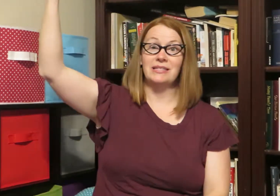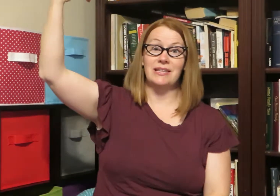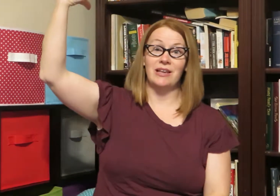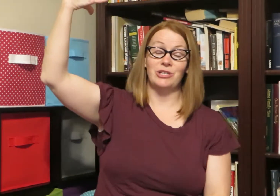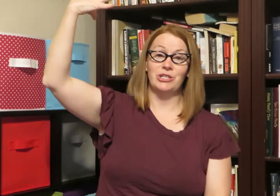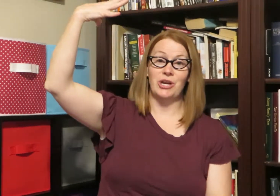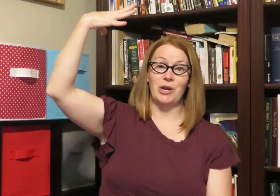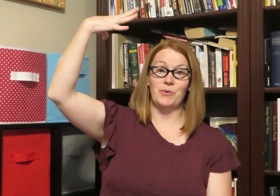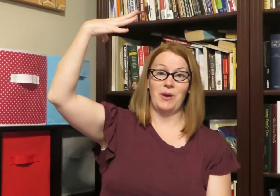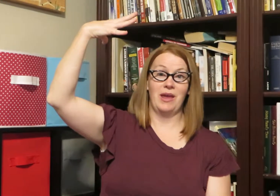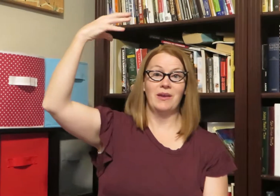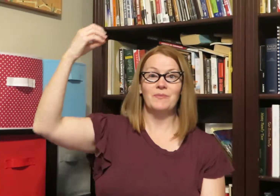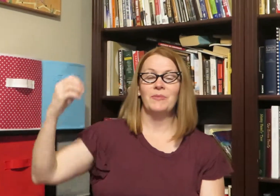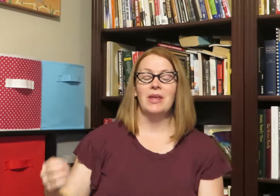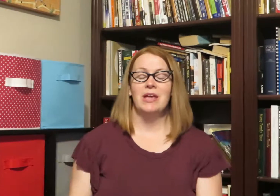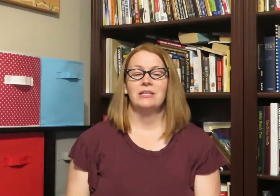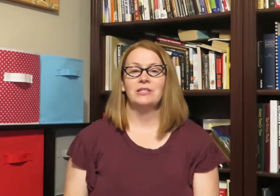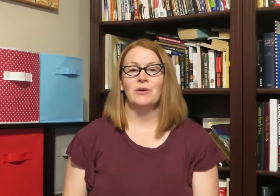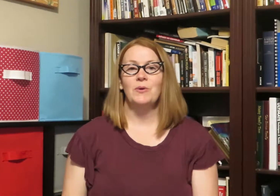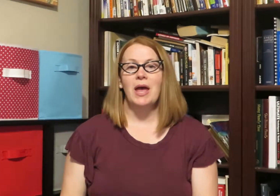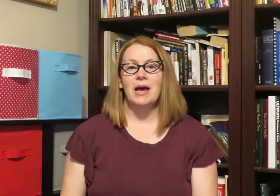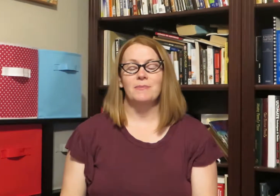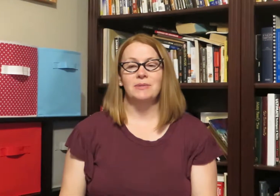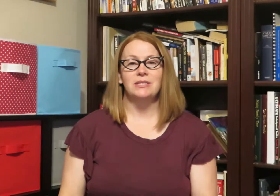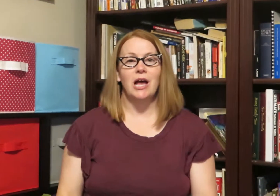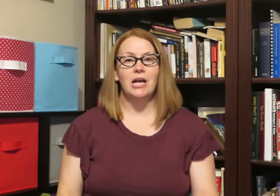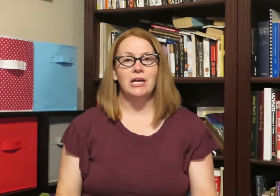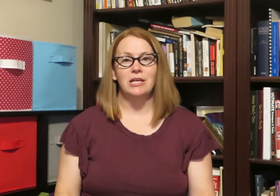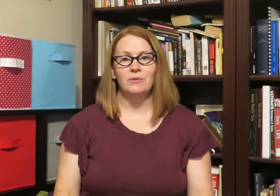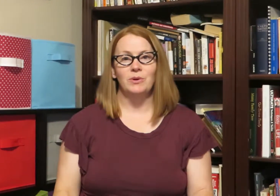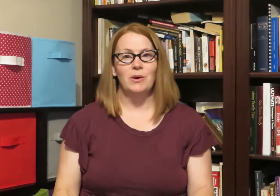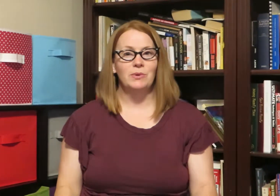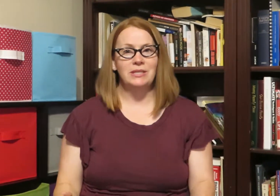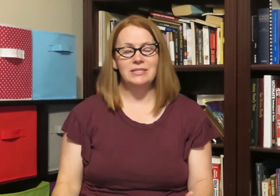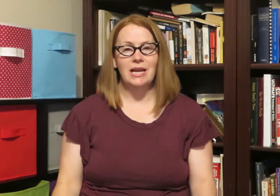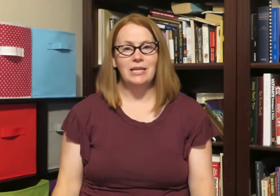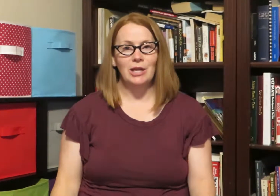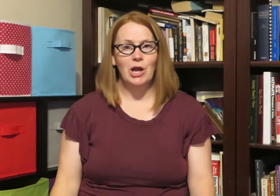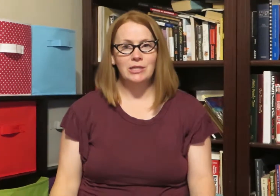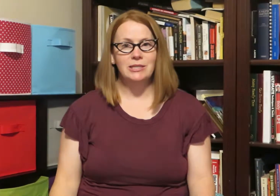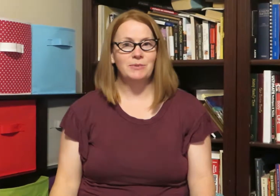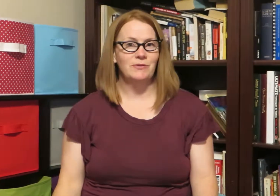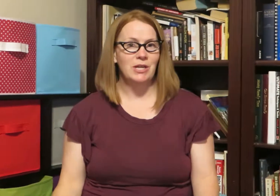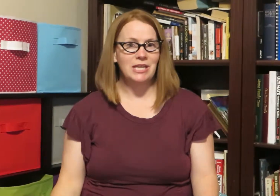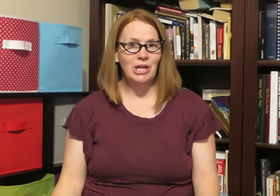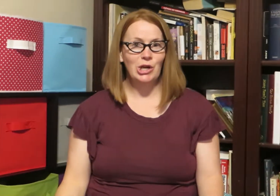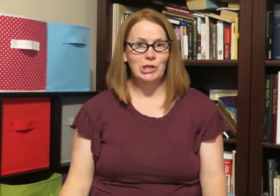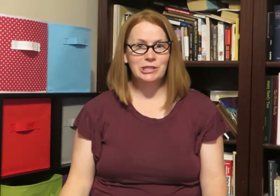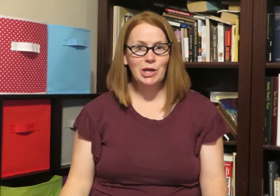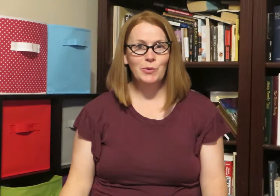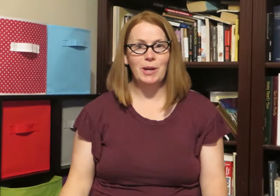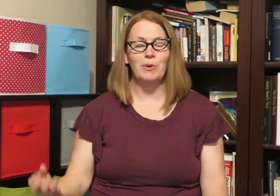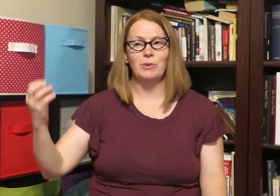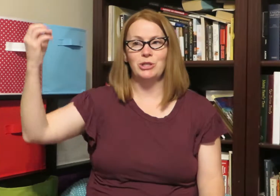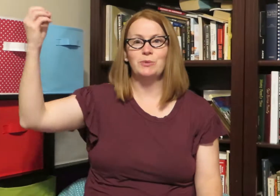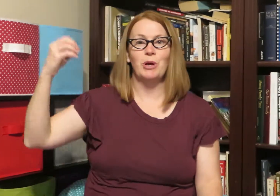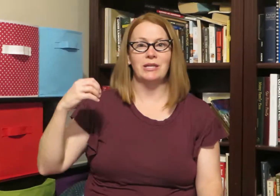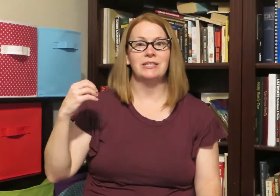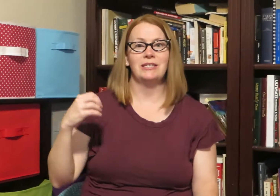sunshine away so it's not we're not really signing the concept of not taking our Sun away but we're just practicing